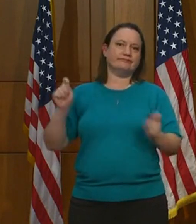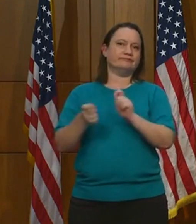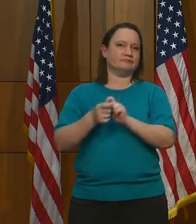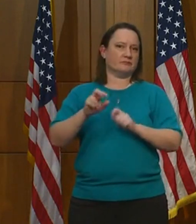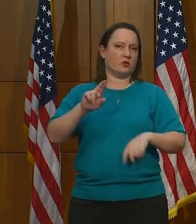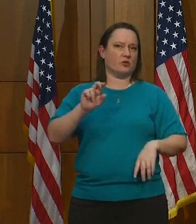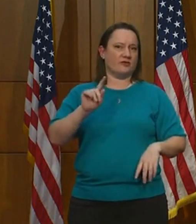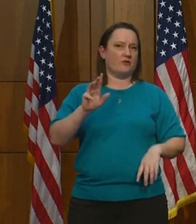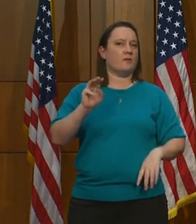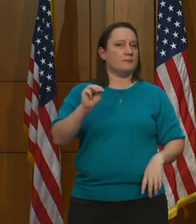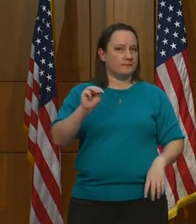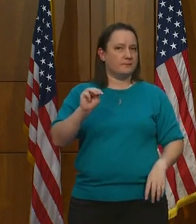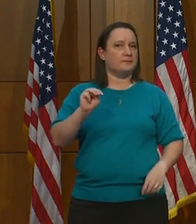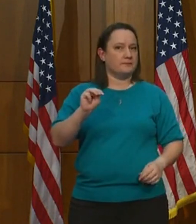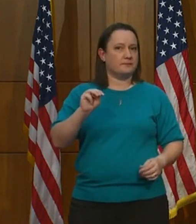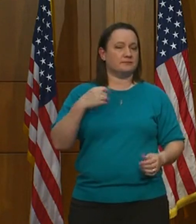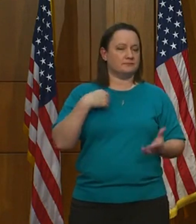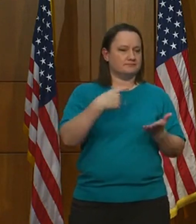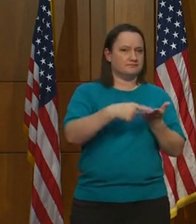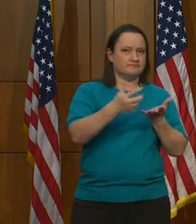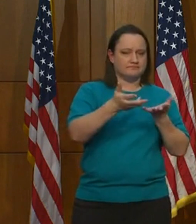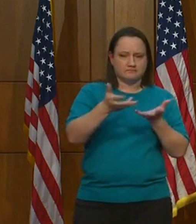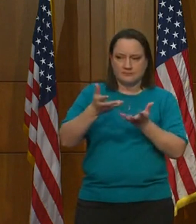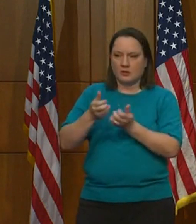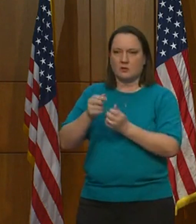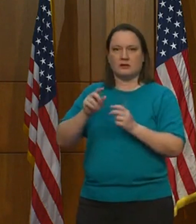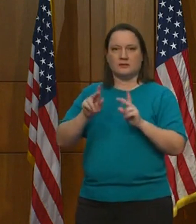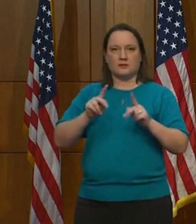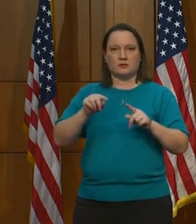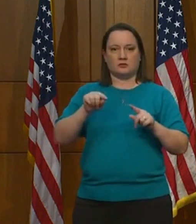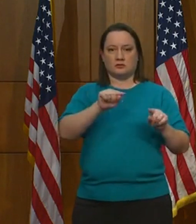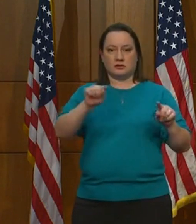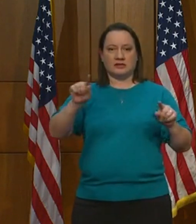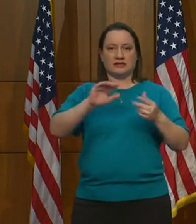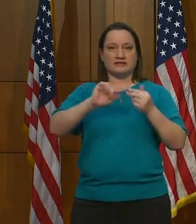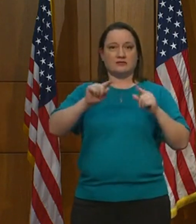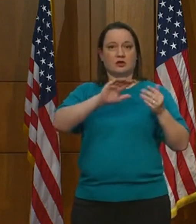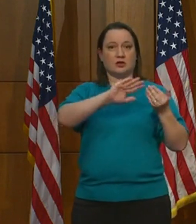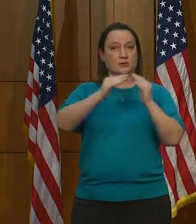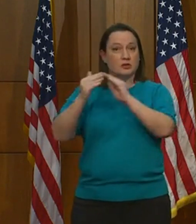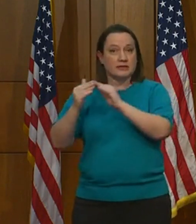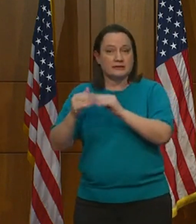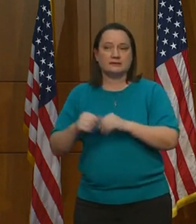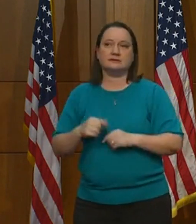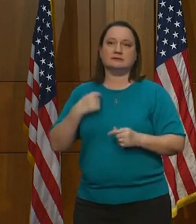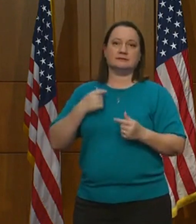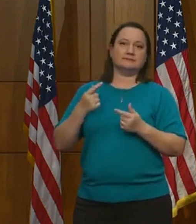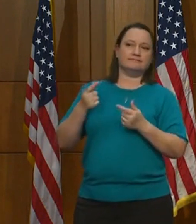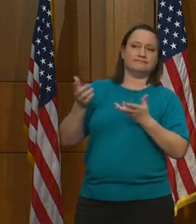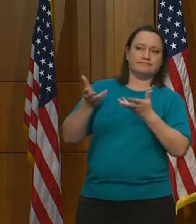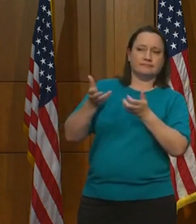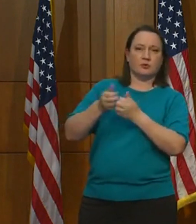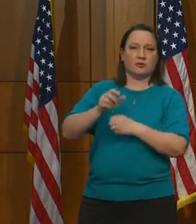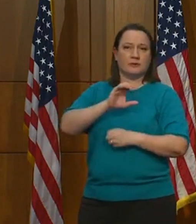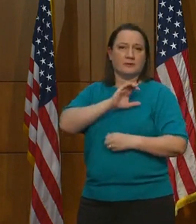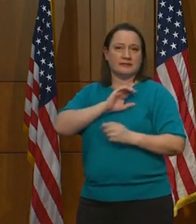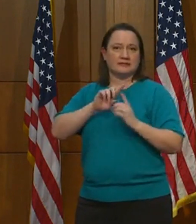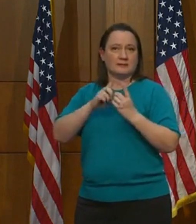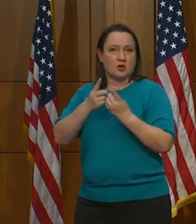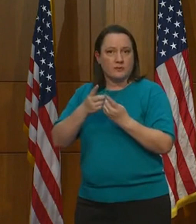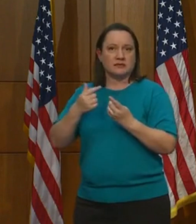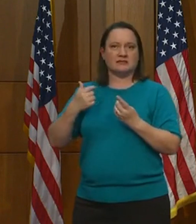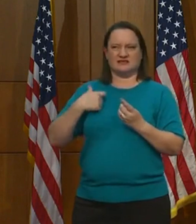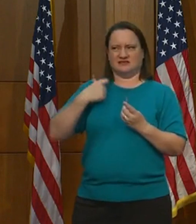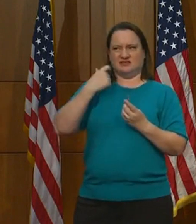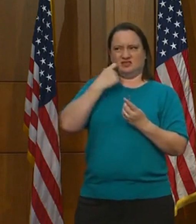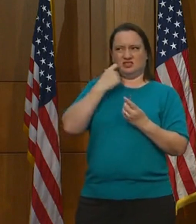lot of people in the communities. I've had discussions with the police departments. I just was on the phone before I came to this